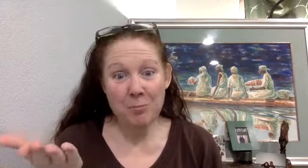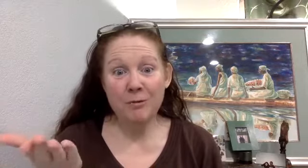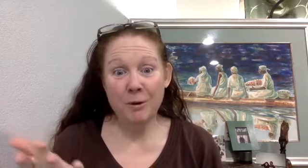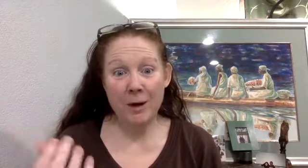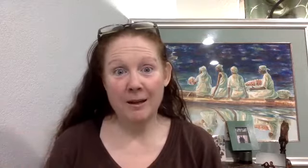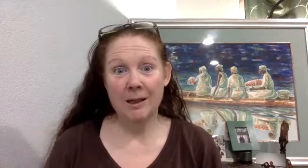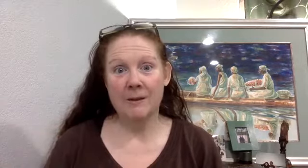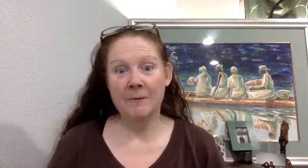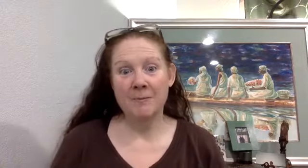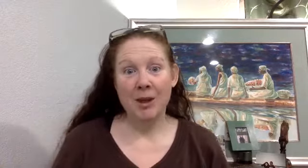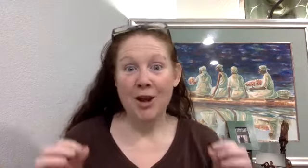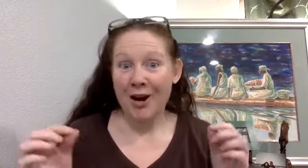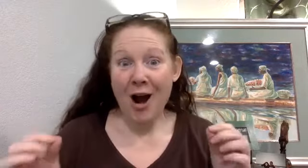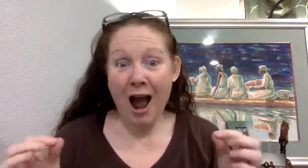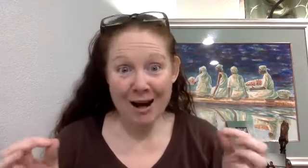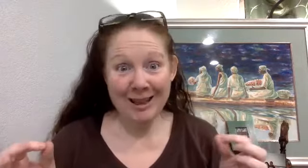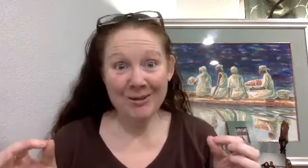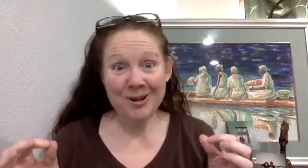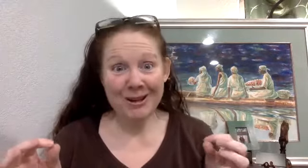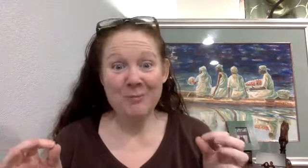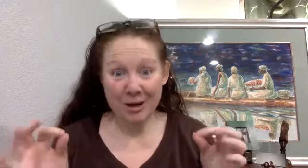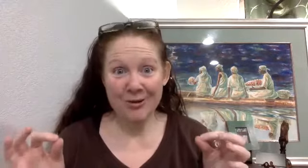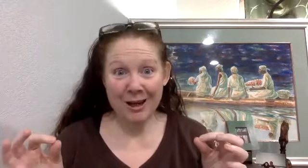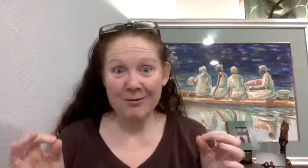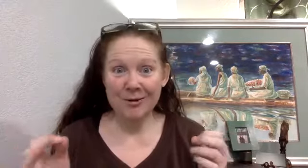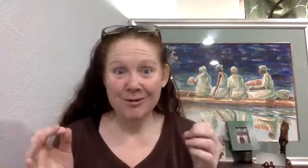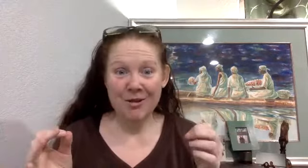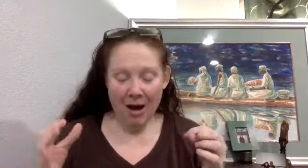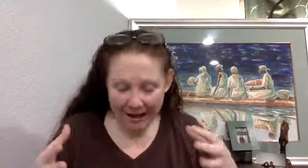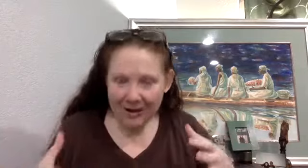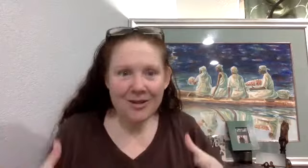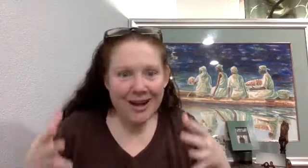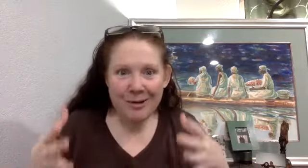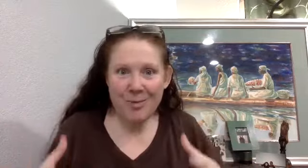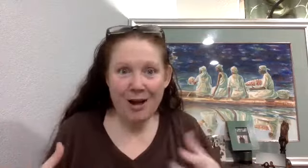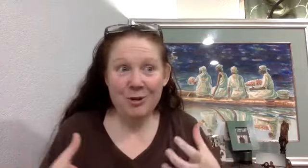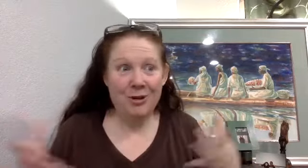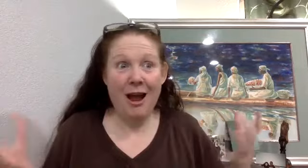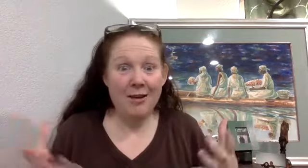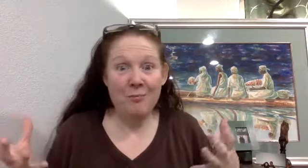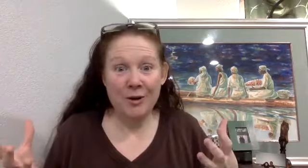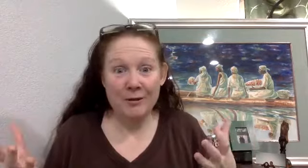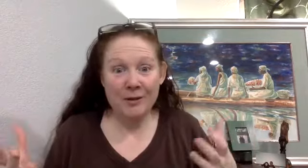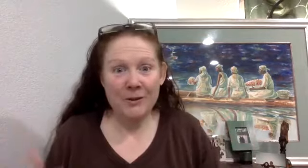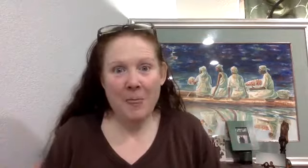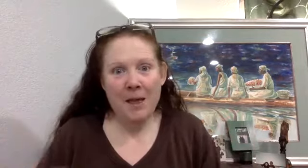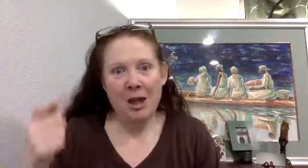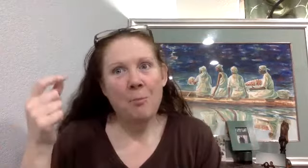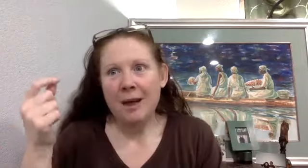movie, Awakenings. I got this really special gift. I understand embodiment. So I don't have Parkinson's, but